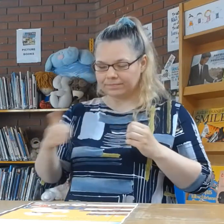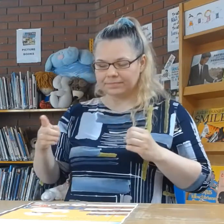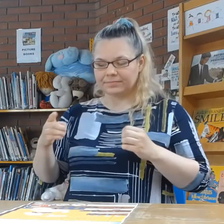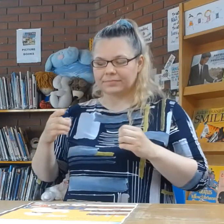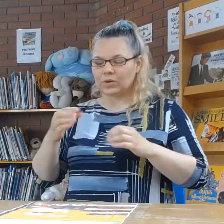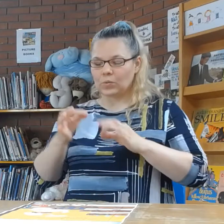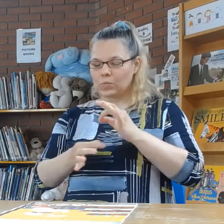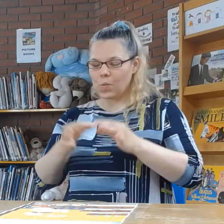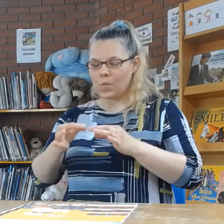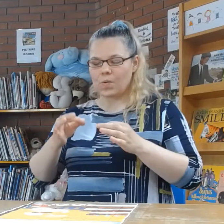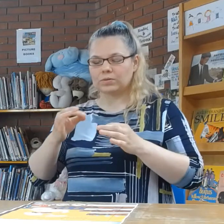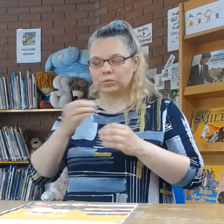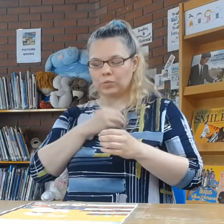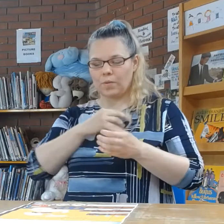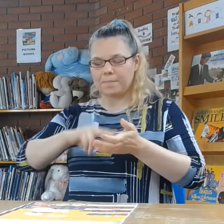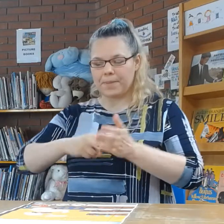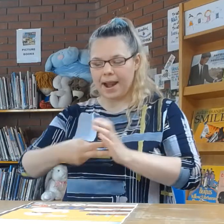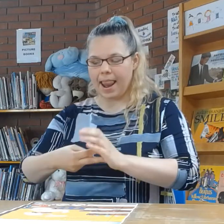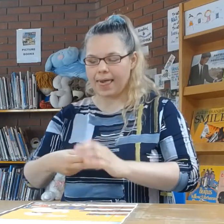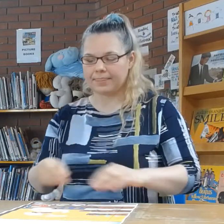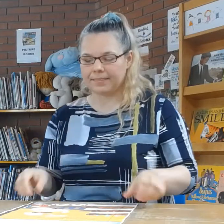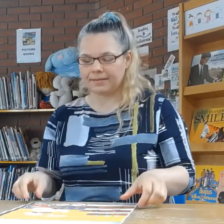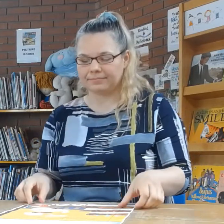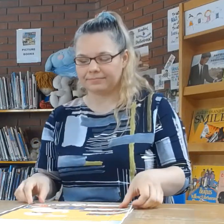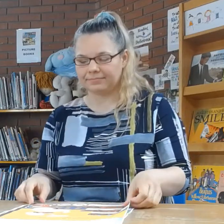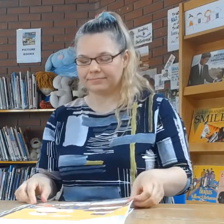was going to plan.